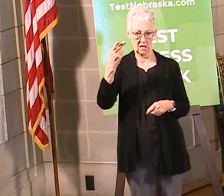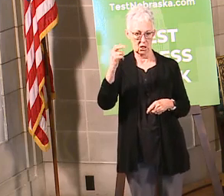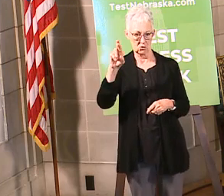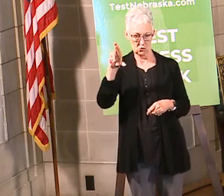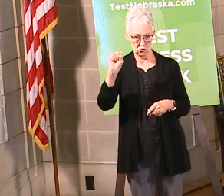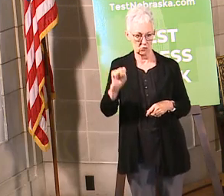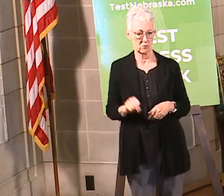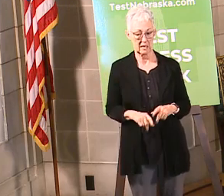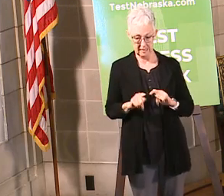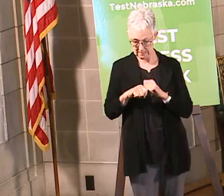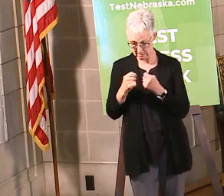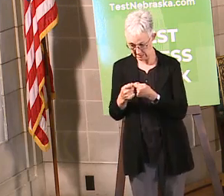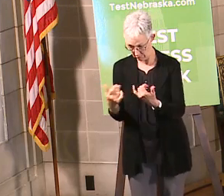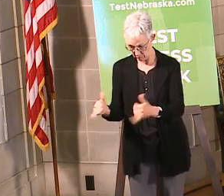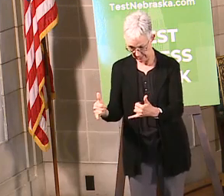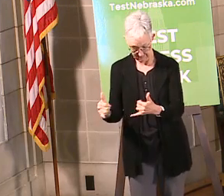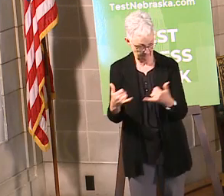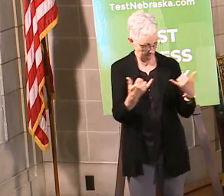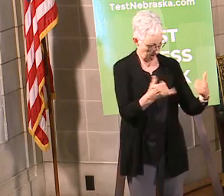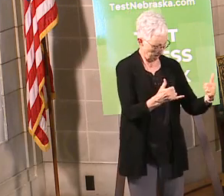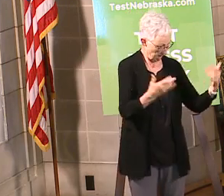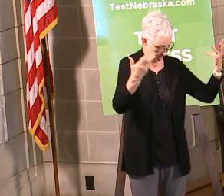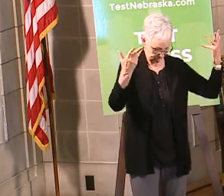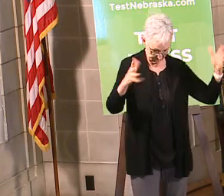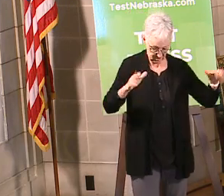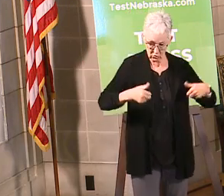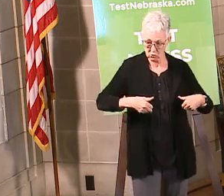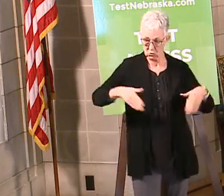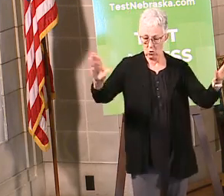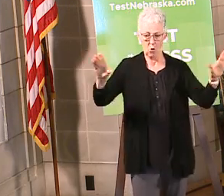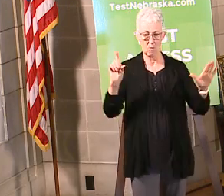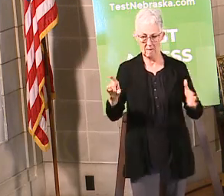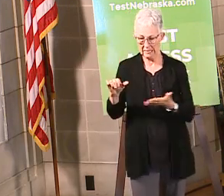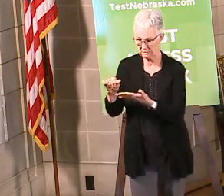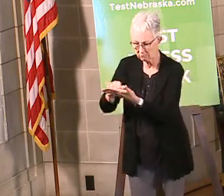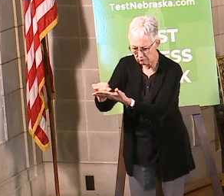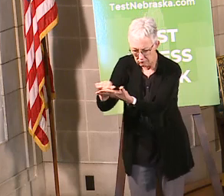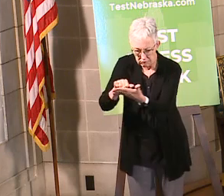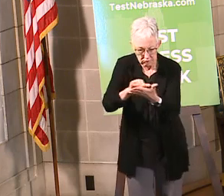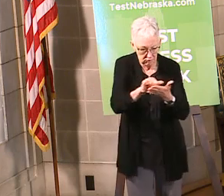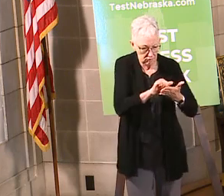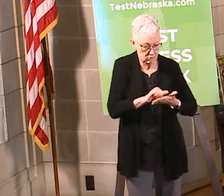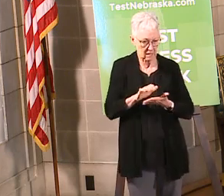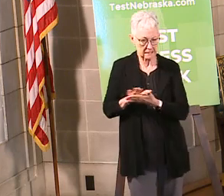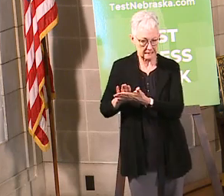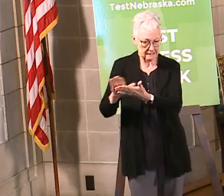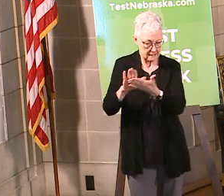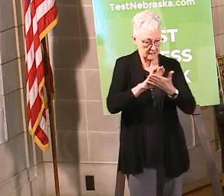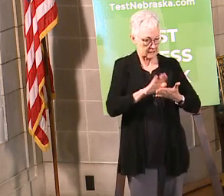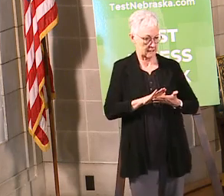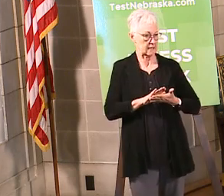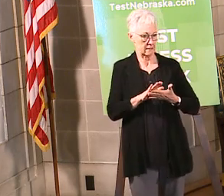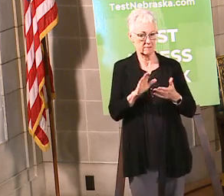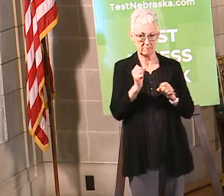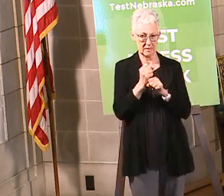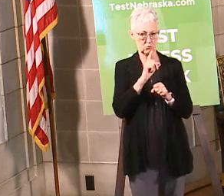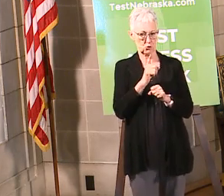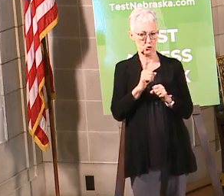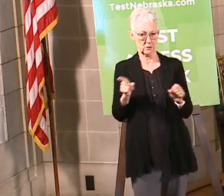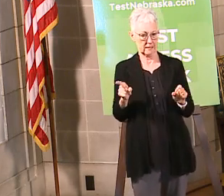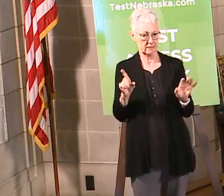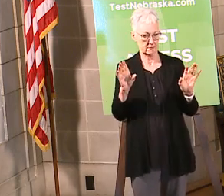team comes in. So all those, those sorts of things. And same thing, if a team is coming in from out of state, they're going to have to comply with all those sort of standards.